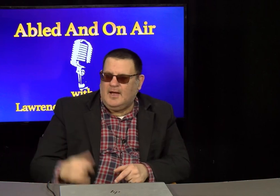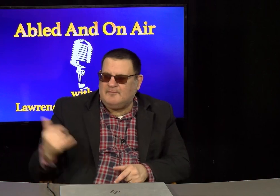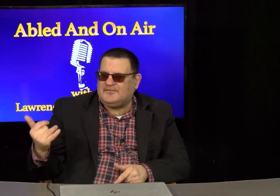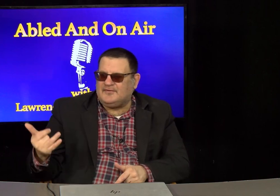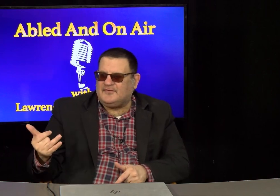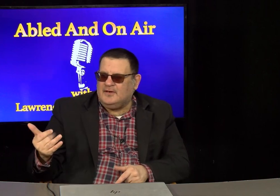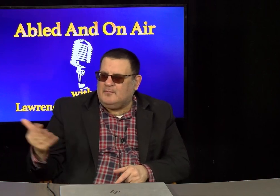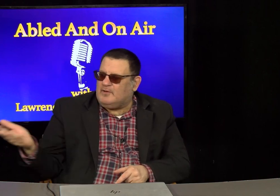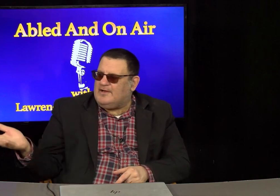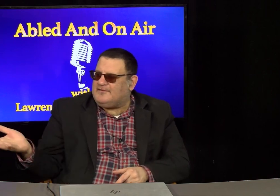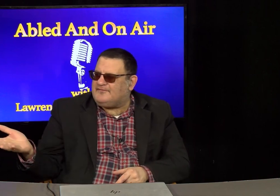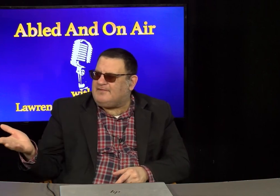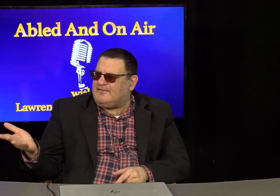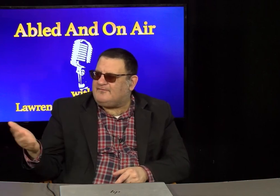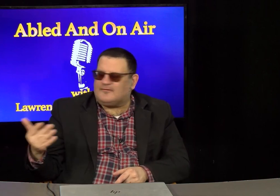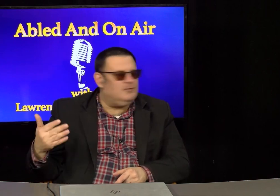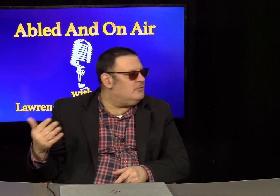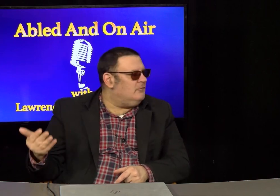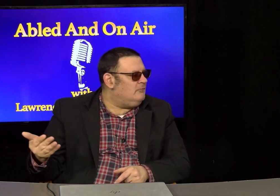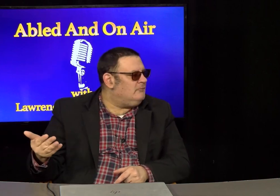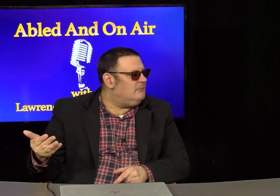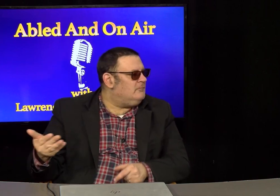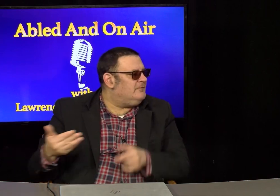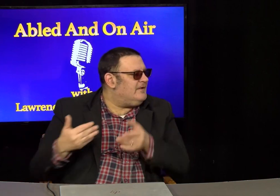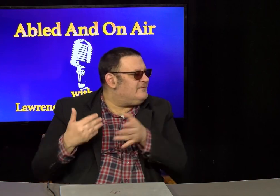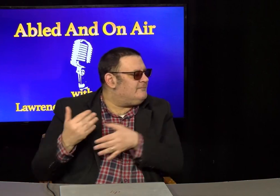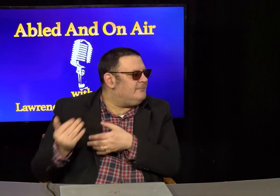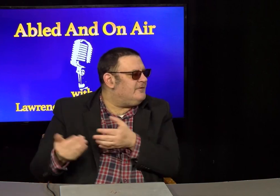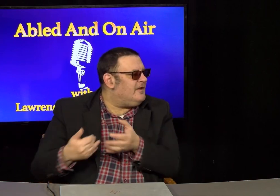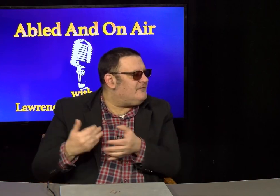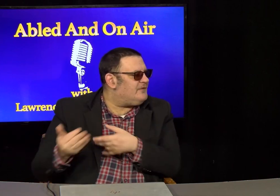Ever since Brandon State School, they have stopped.